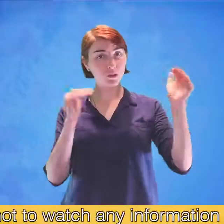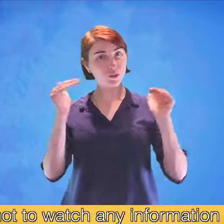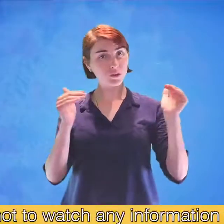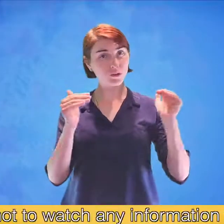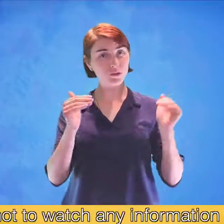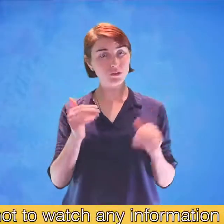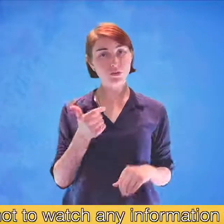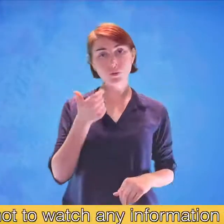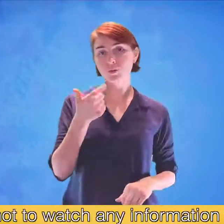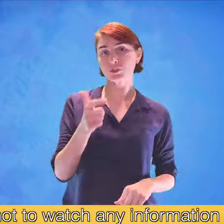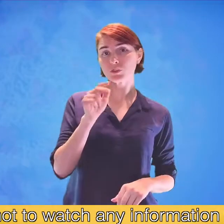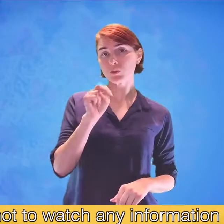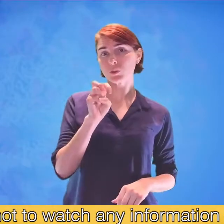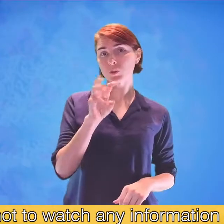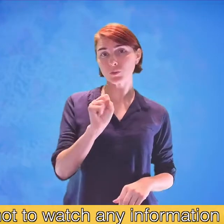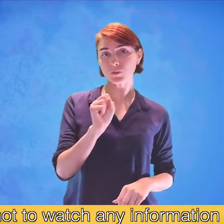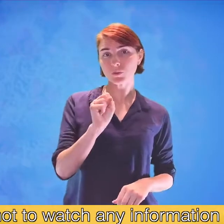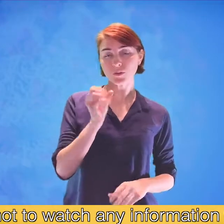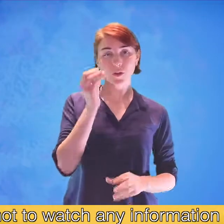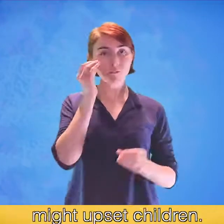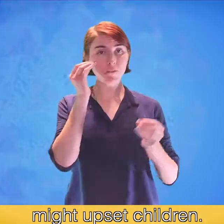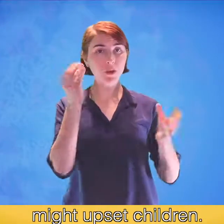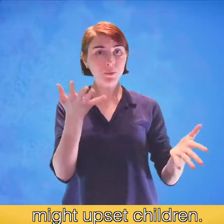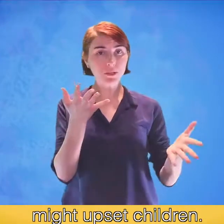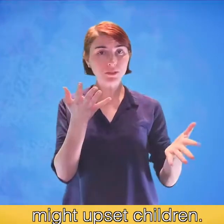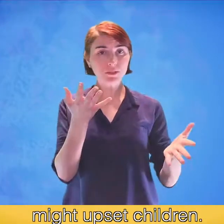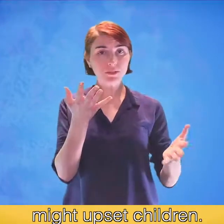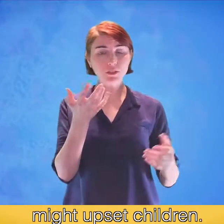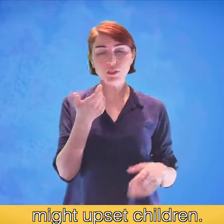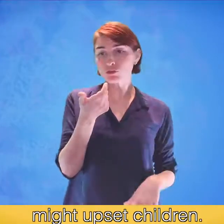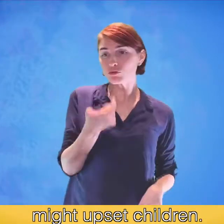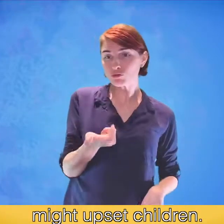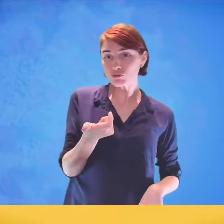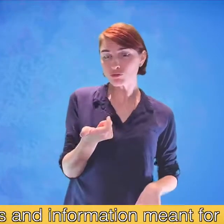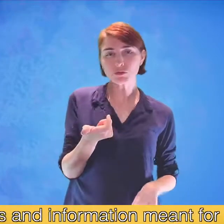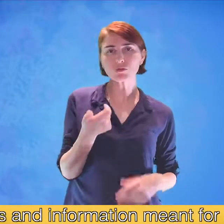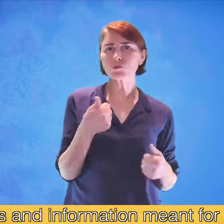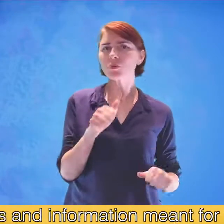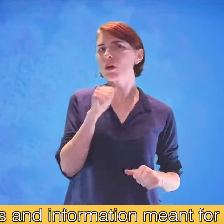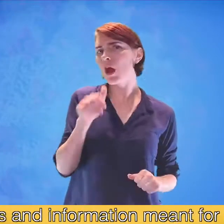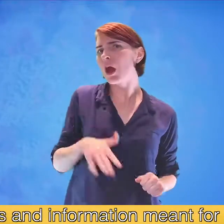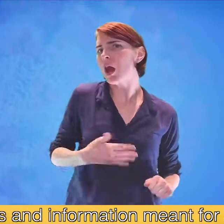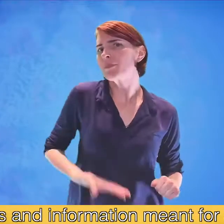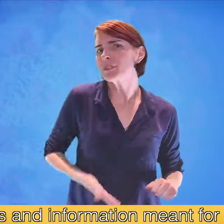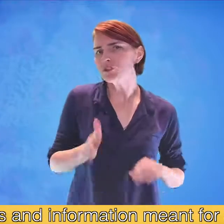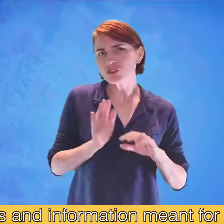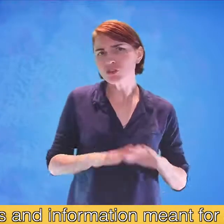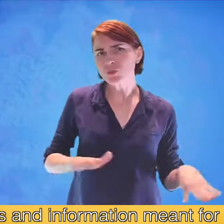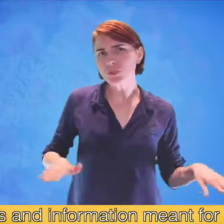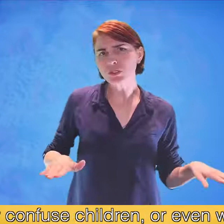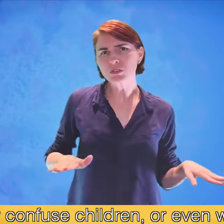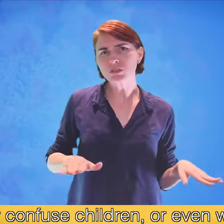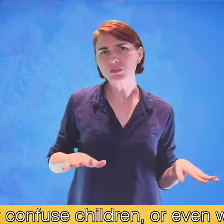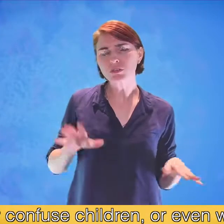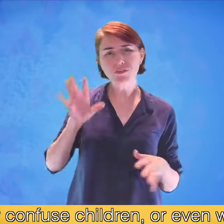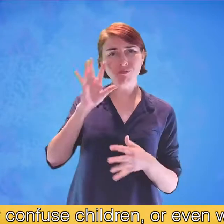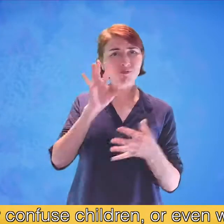Try not to watch any information which might upset children. News and information meant for adults may confuse